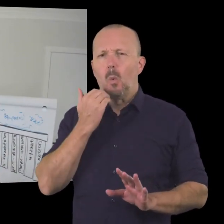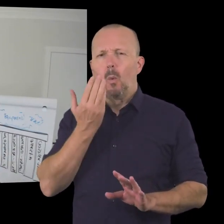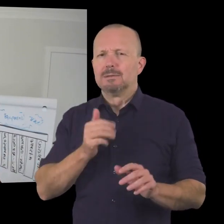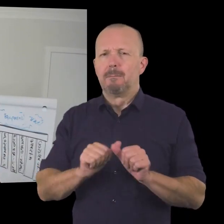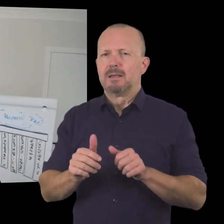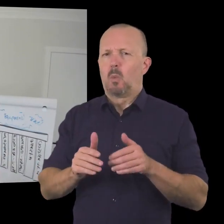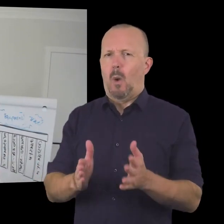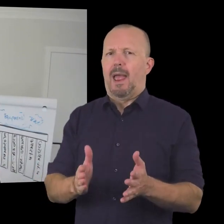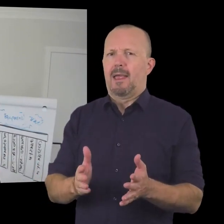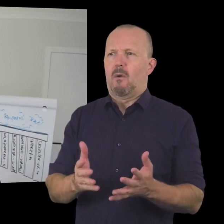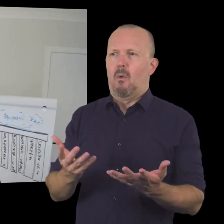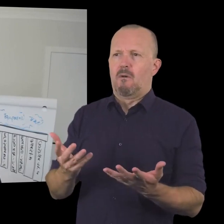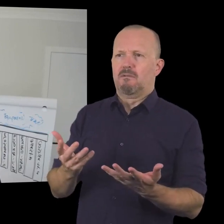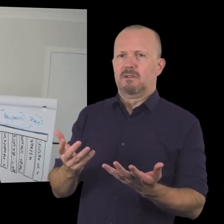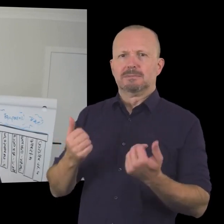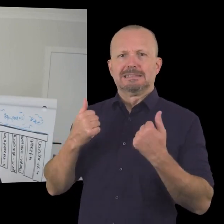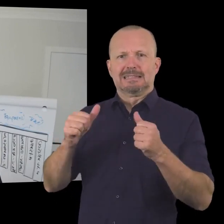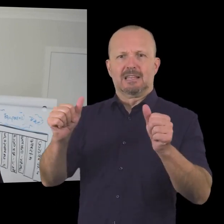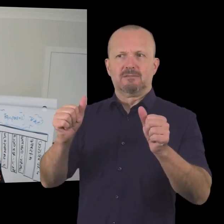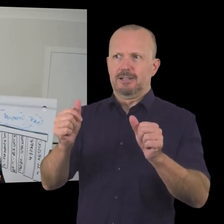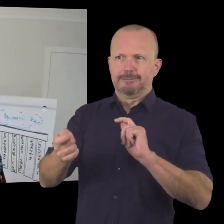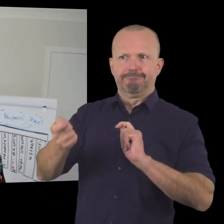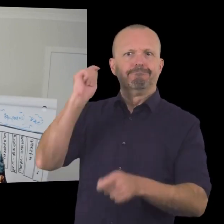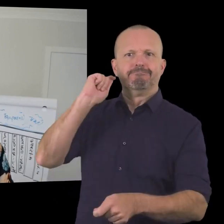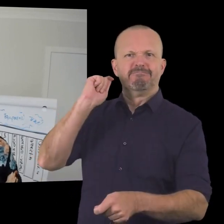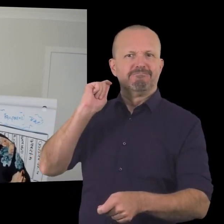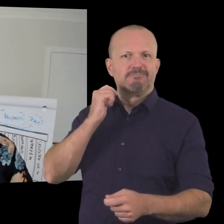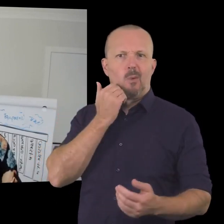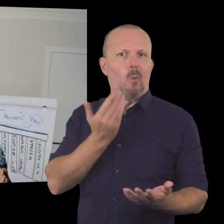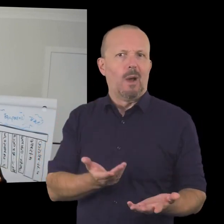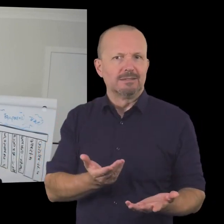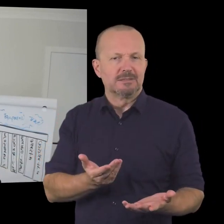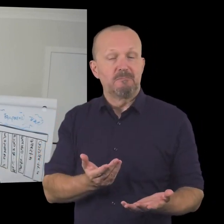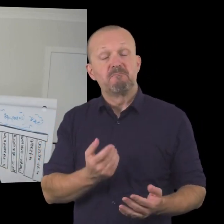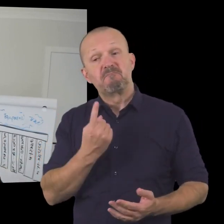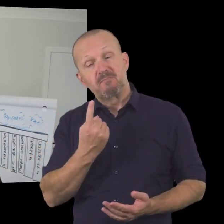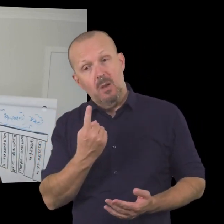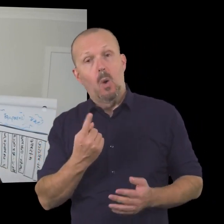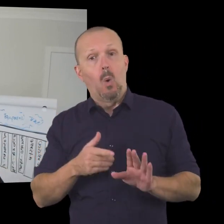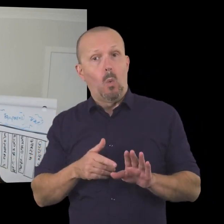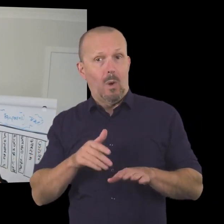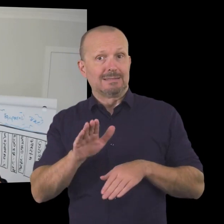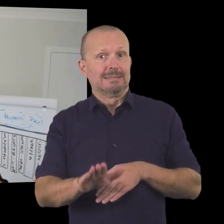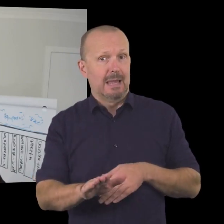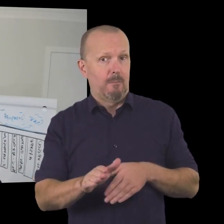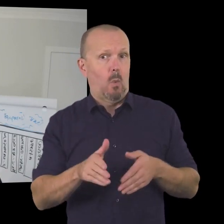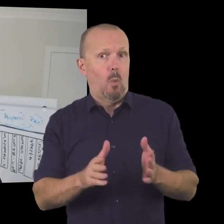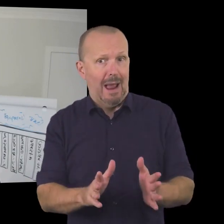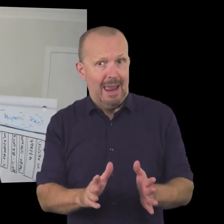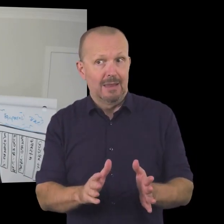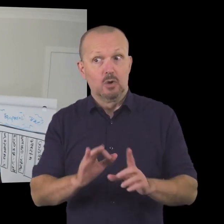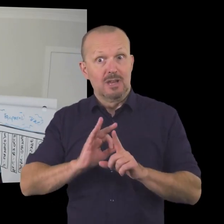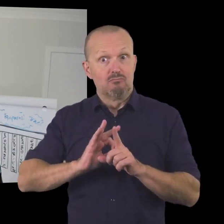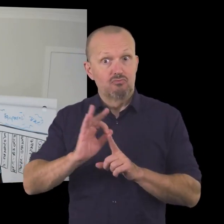the best way to approach to increase your chances of success uh the best way or the one step